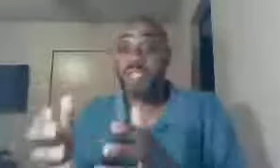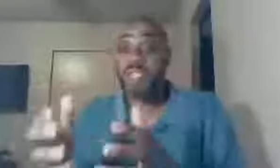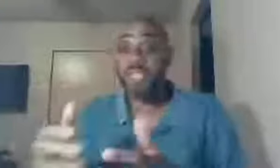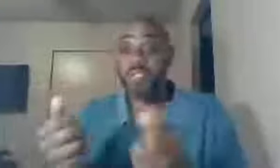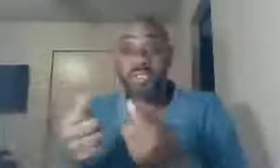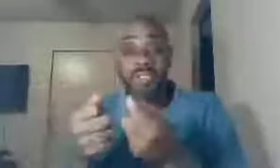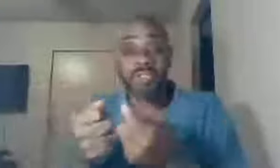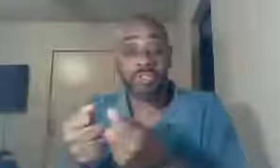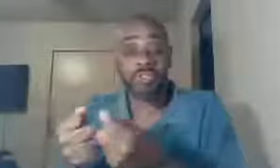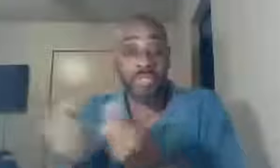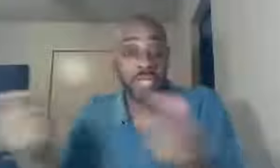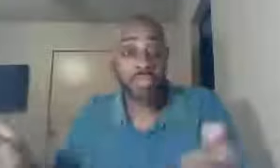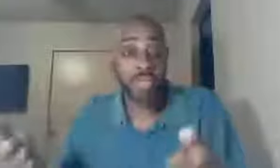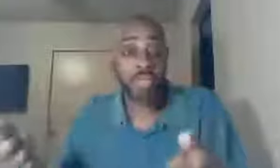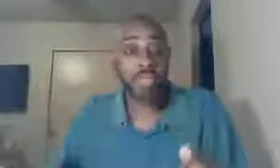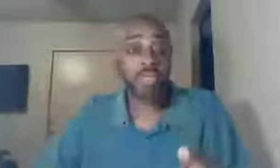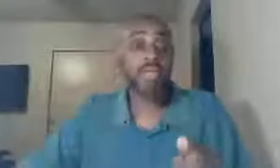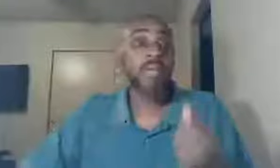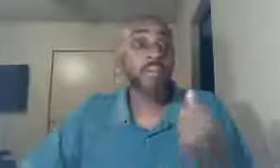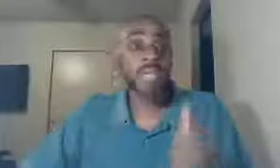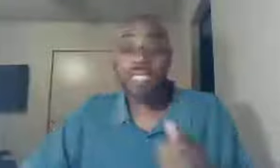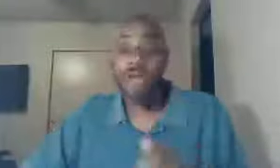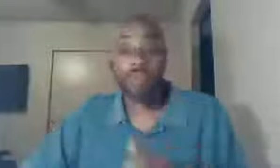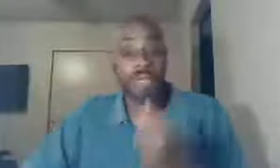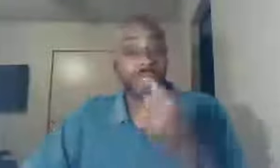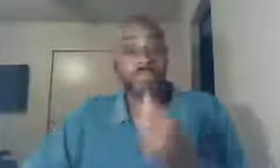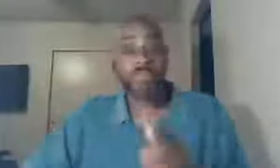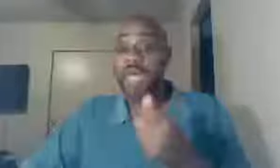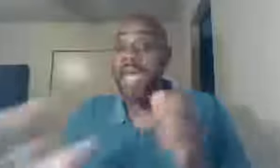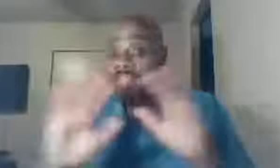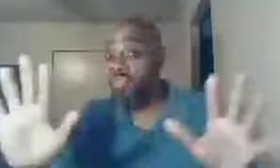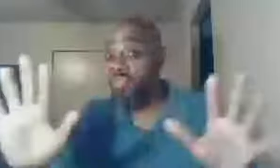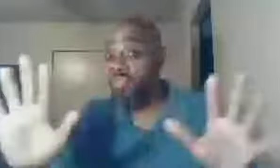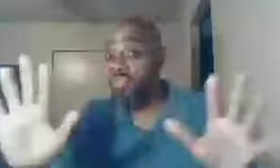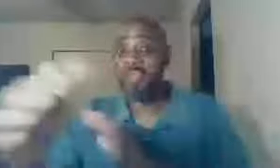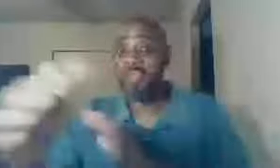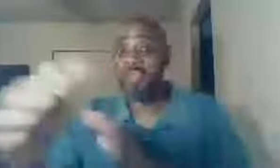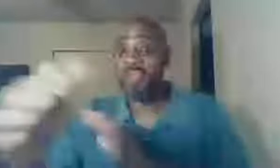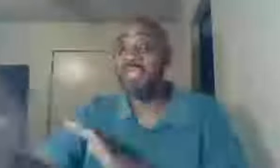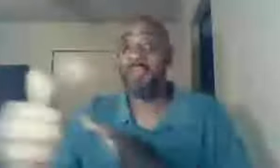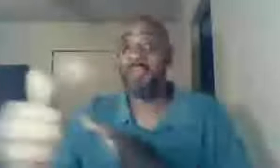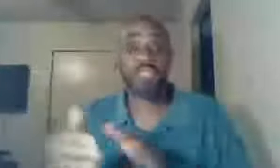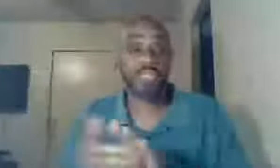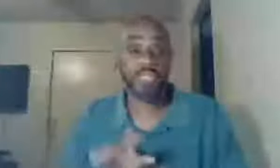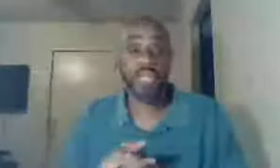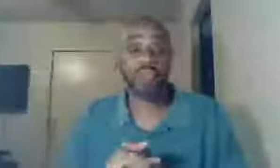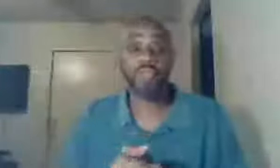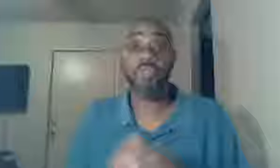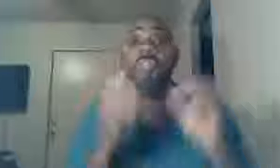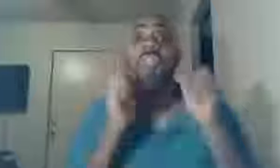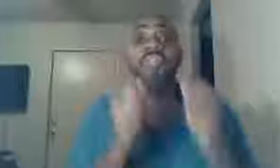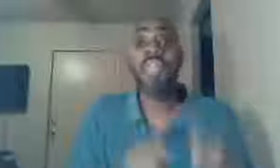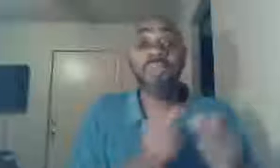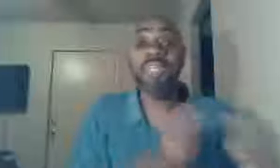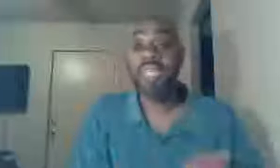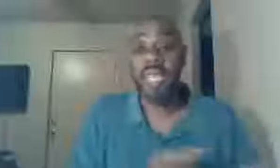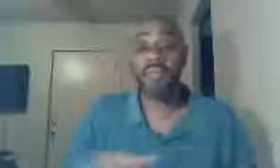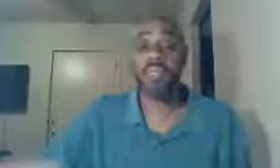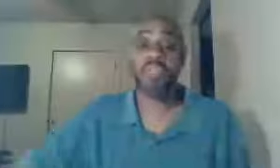has blessed you to be a contributor, please by all means, do that as you're led by the spirit, the information is there for you, definitely connect with us